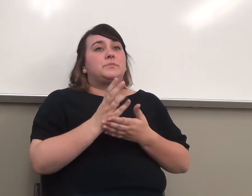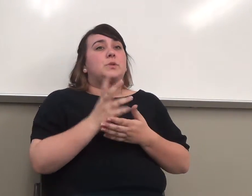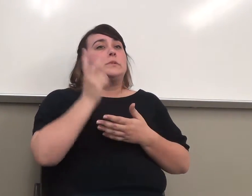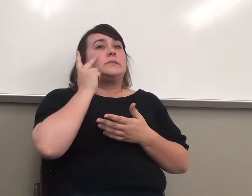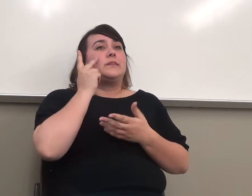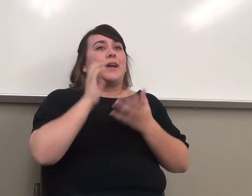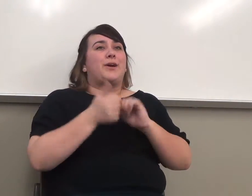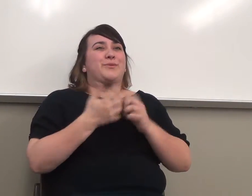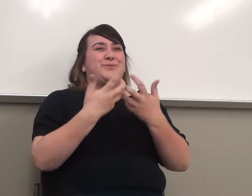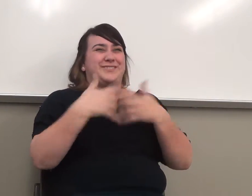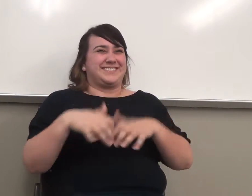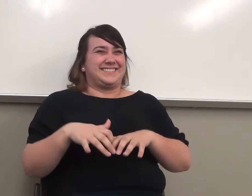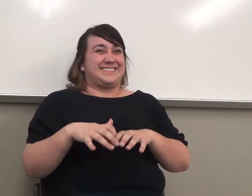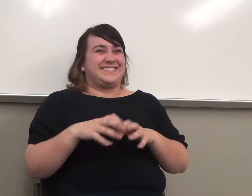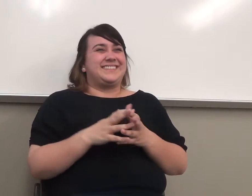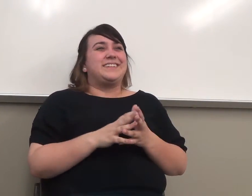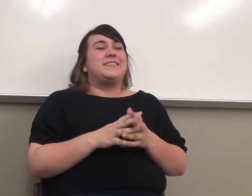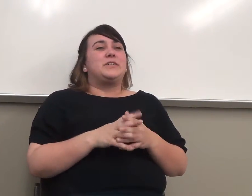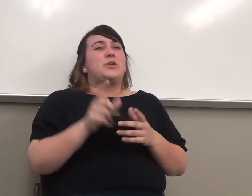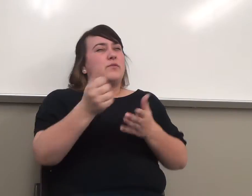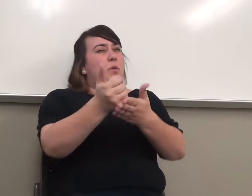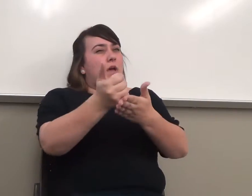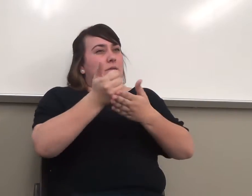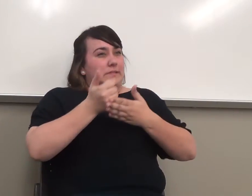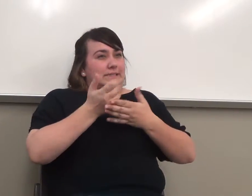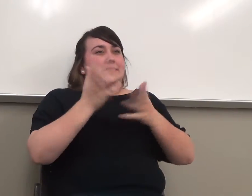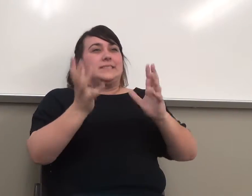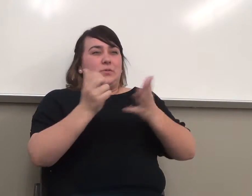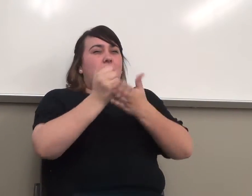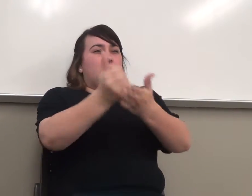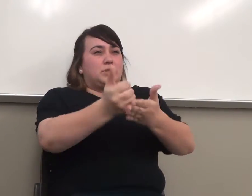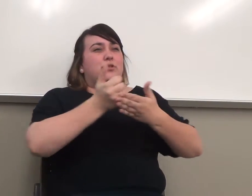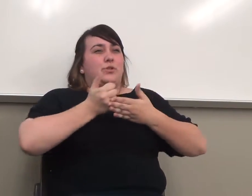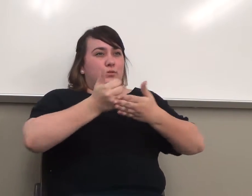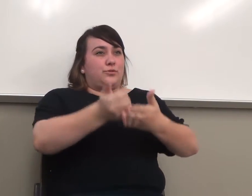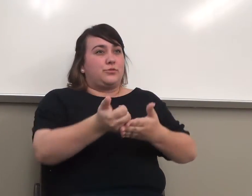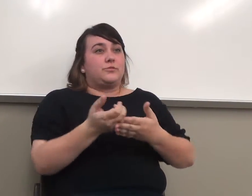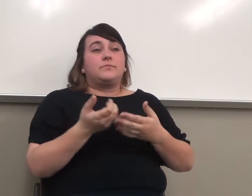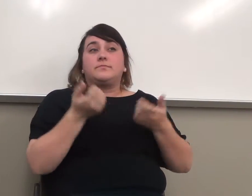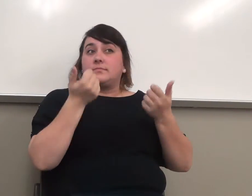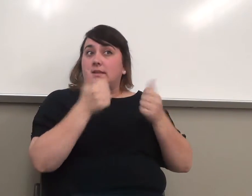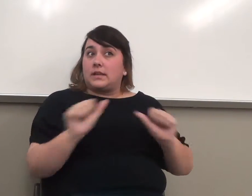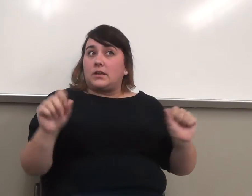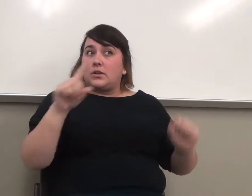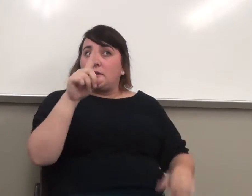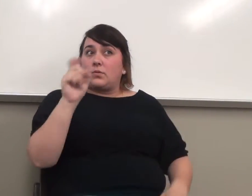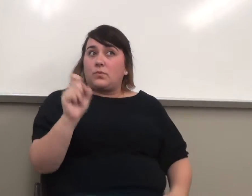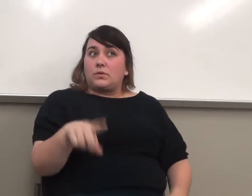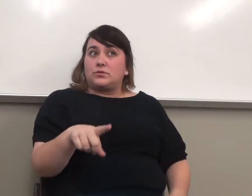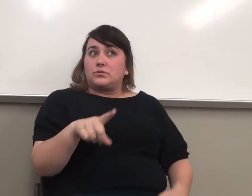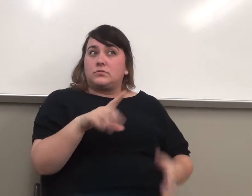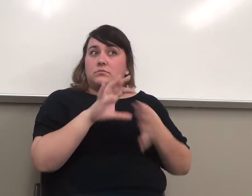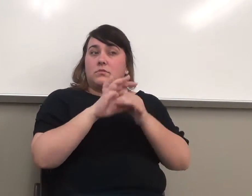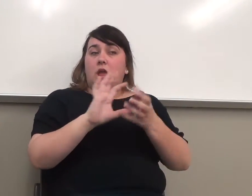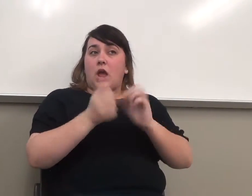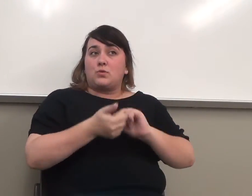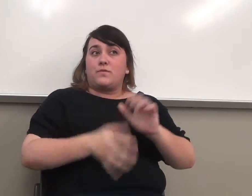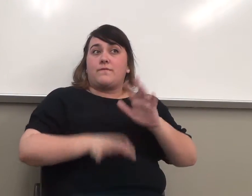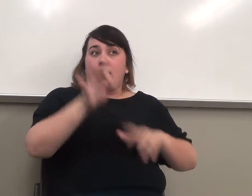works. You guys have to kind of help me with that. Okay. Any questions about how to find me? Or how to get in touch with